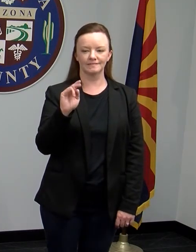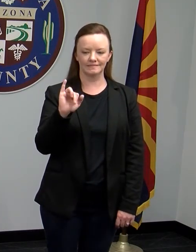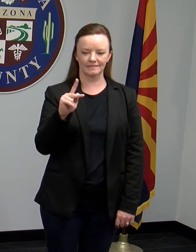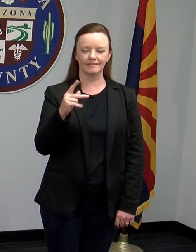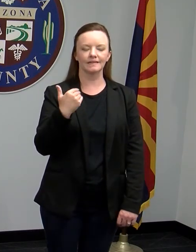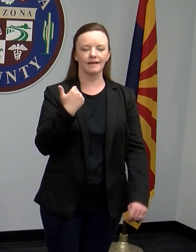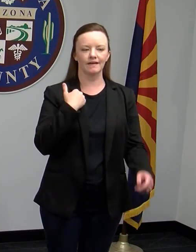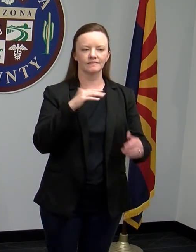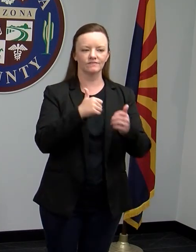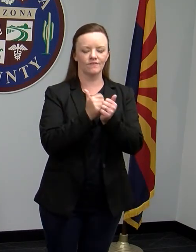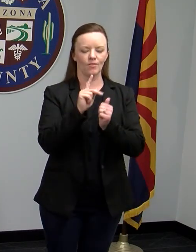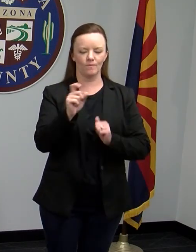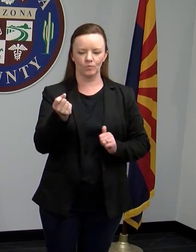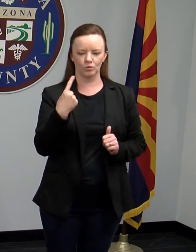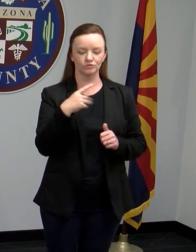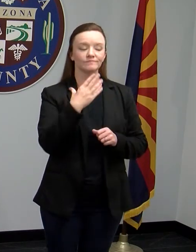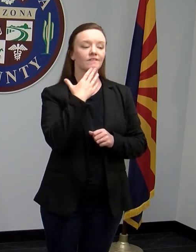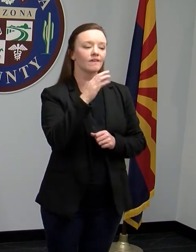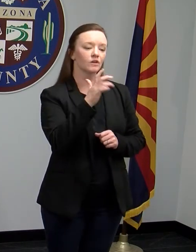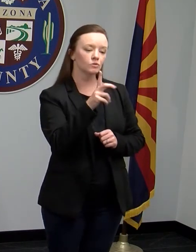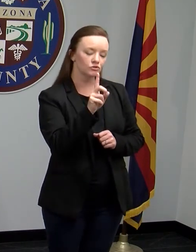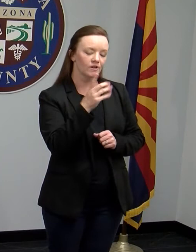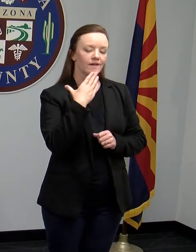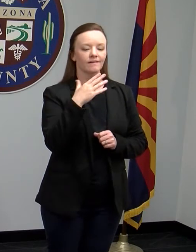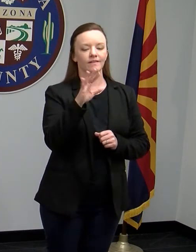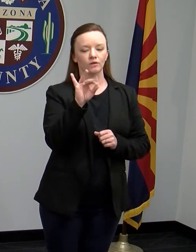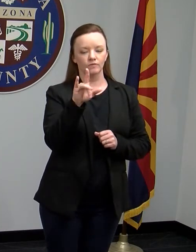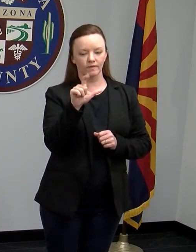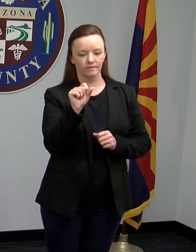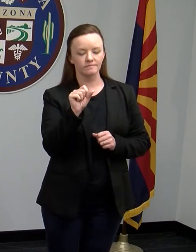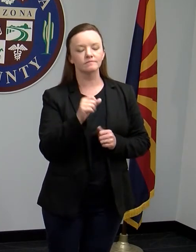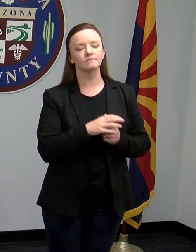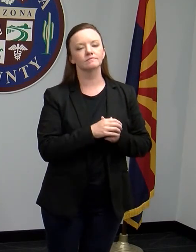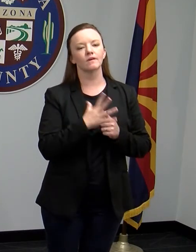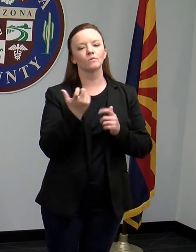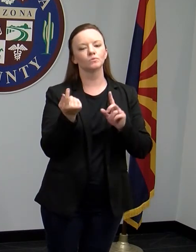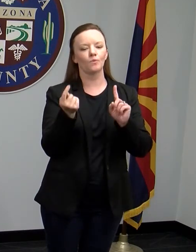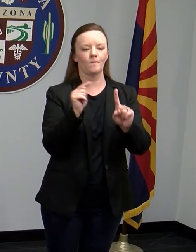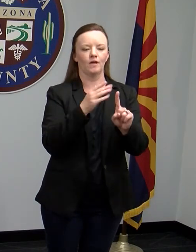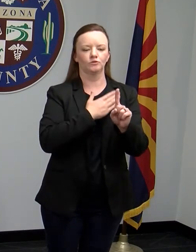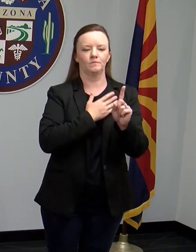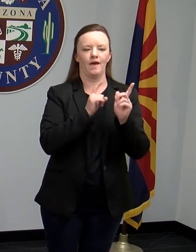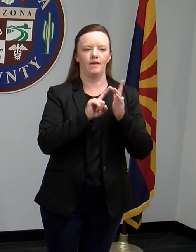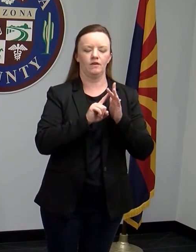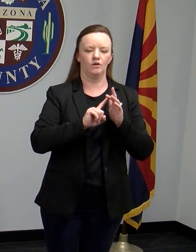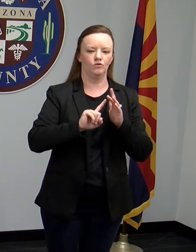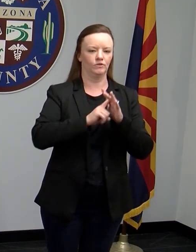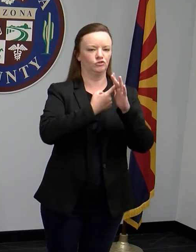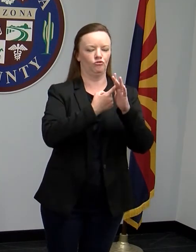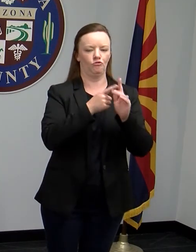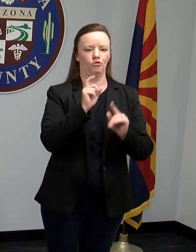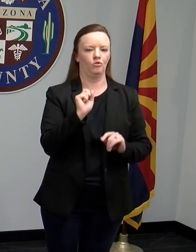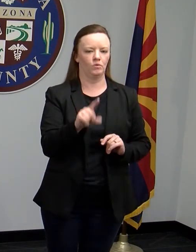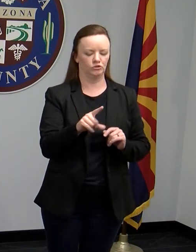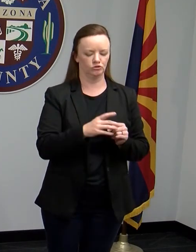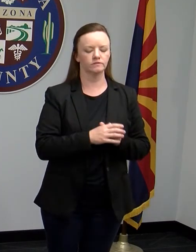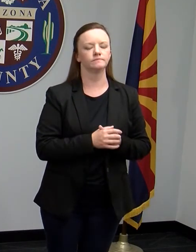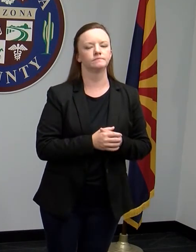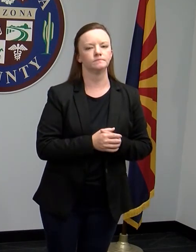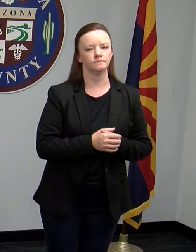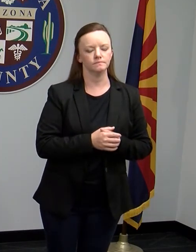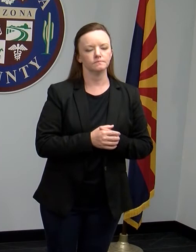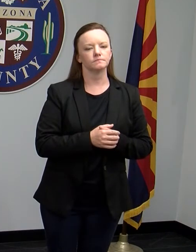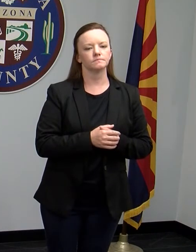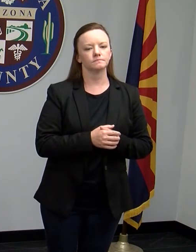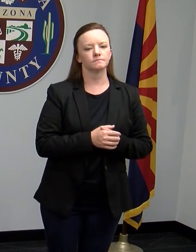the microphone is live. Thank you, Chad. Thank you, Fields. I want to go back to my original question of Dr.